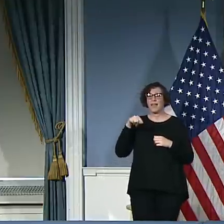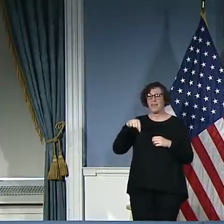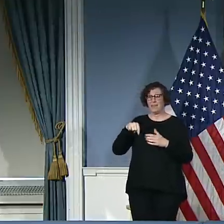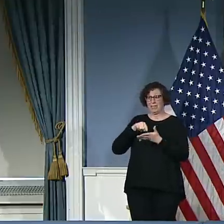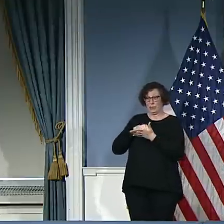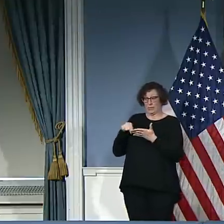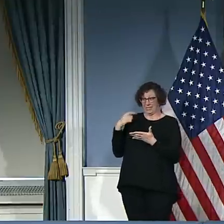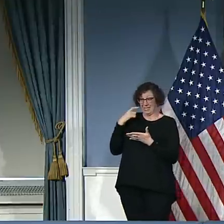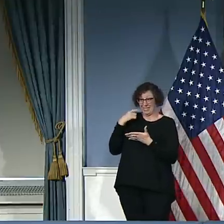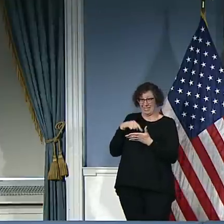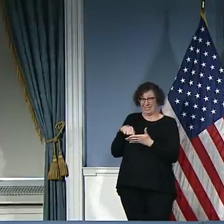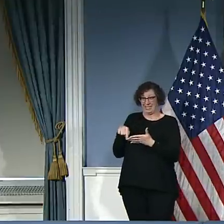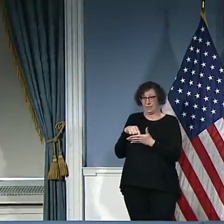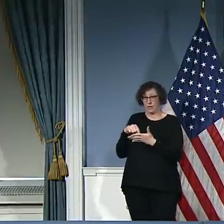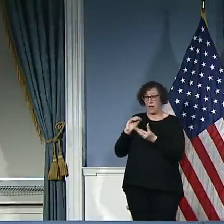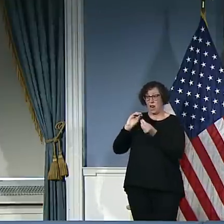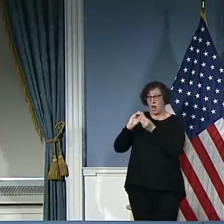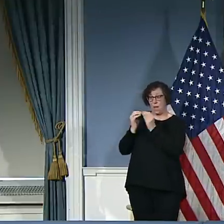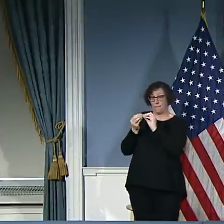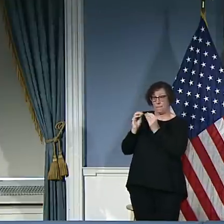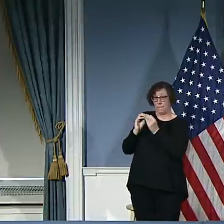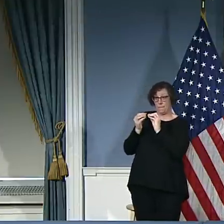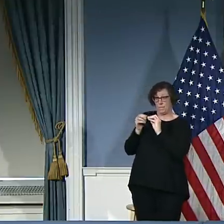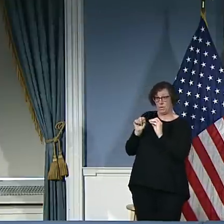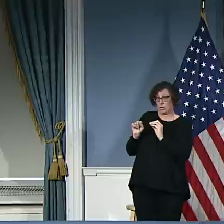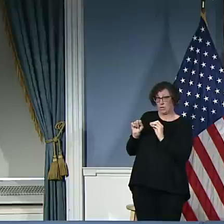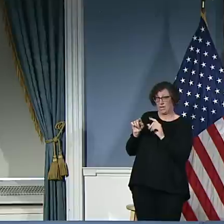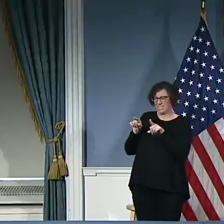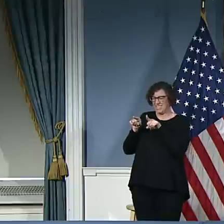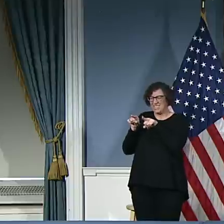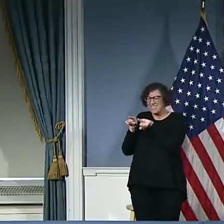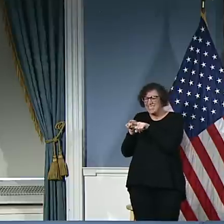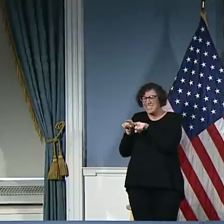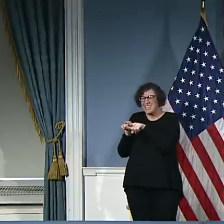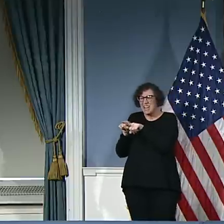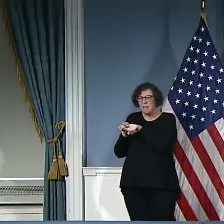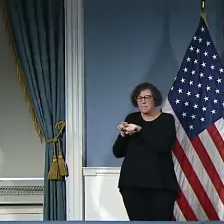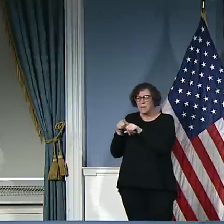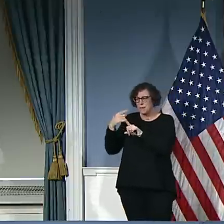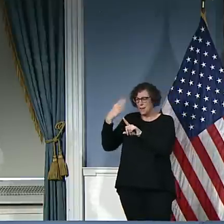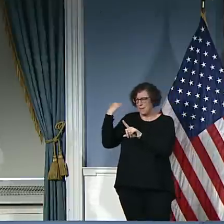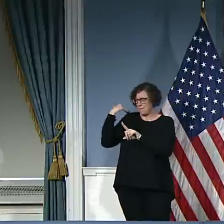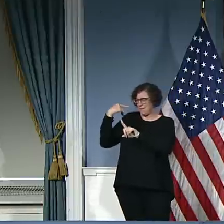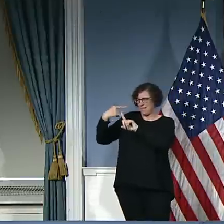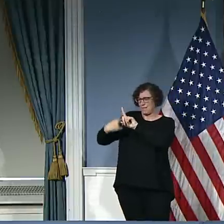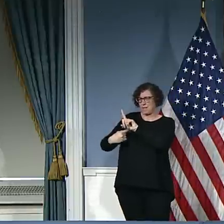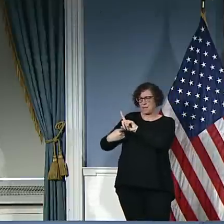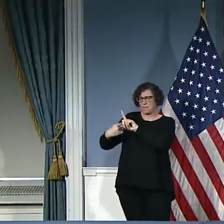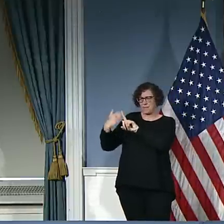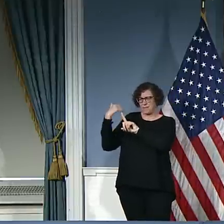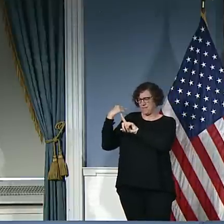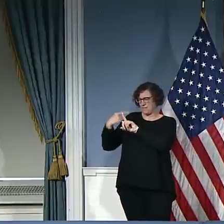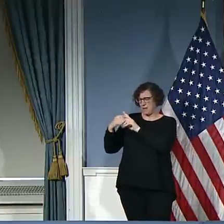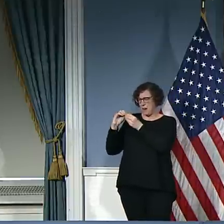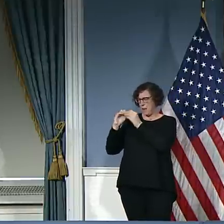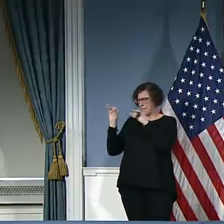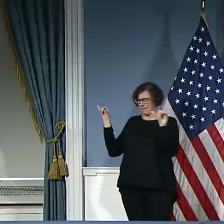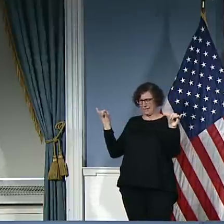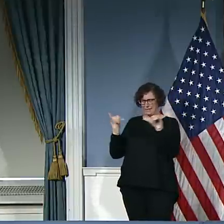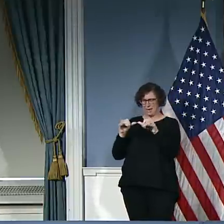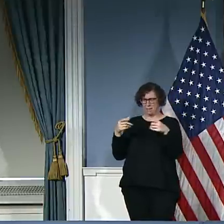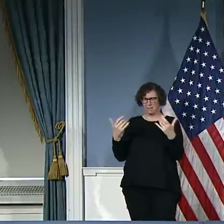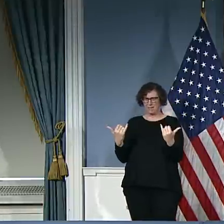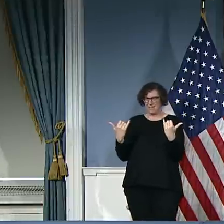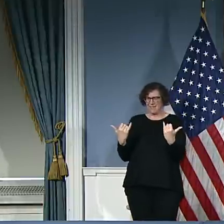asking is because there's so many fewer cars on the road right now, so that the idea that the speed cameras would be catching basically the same number of